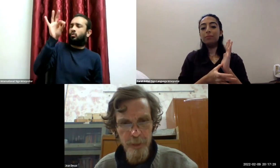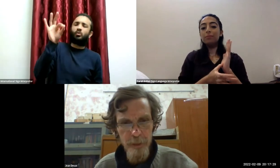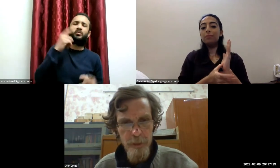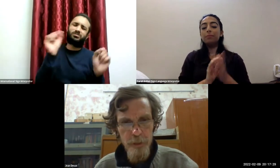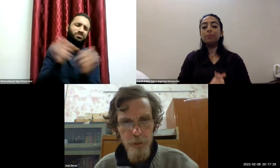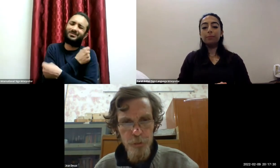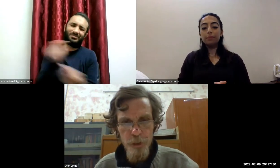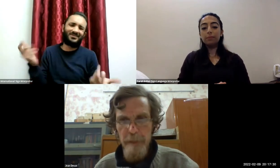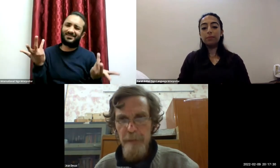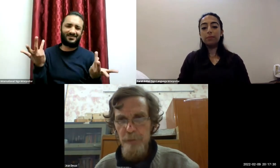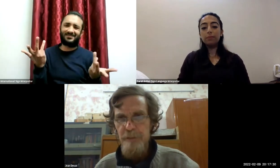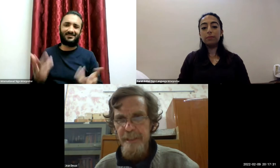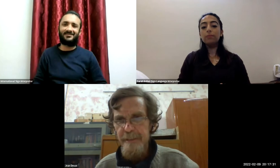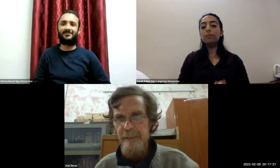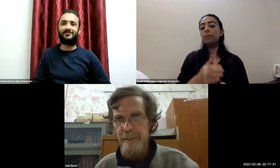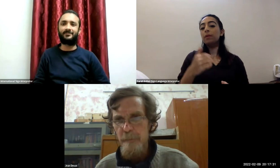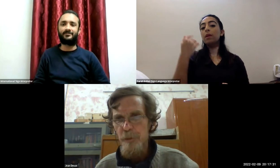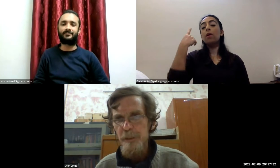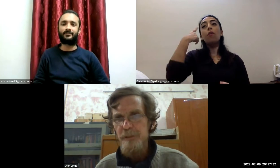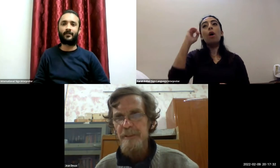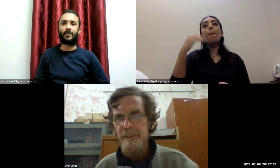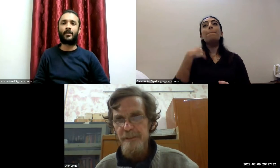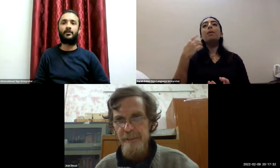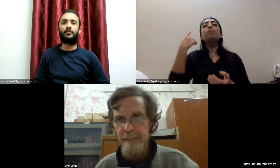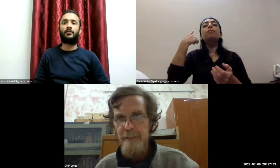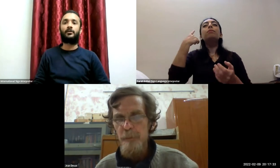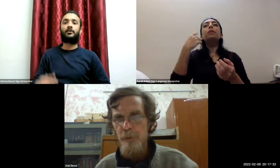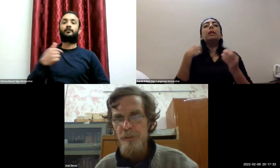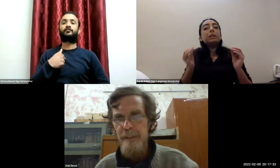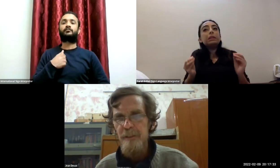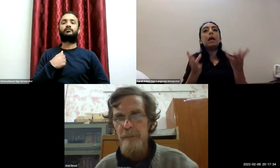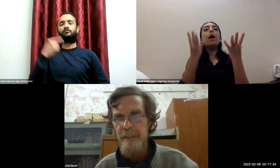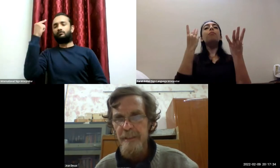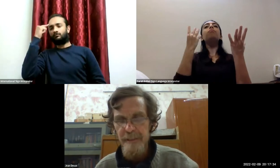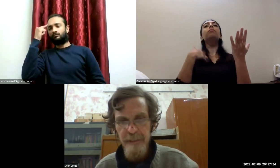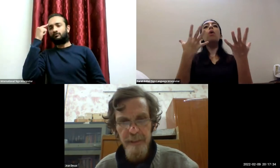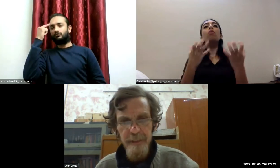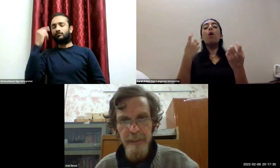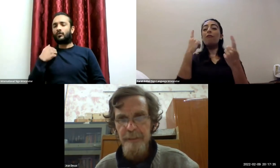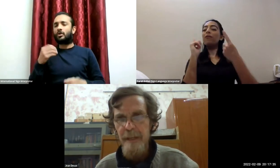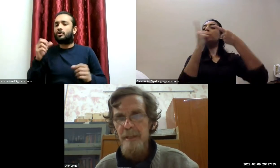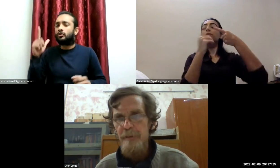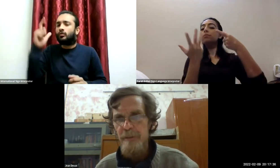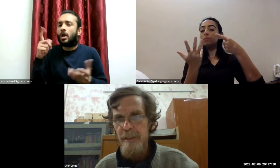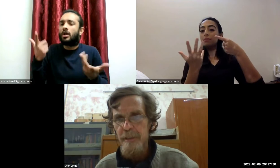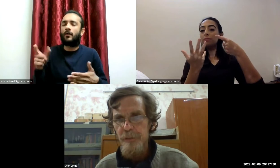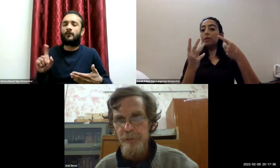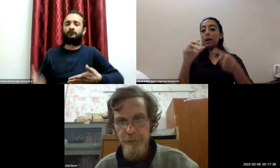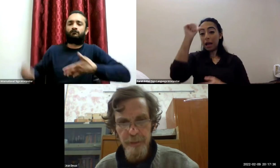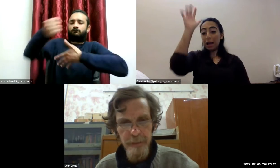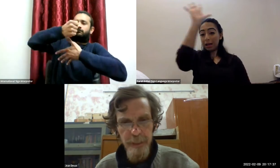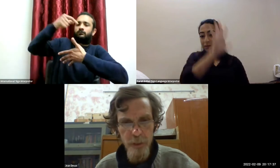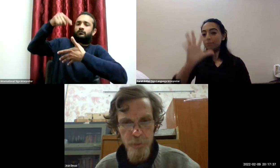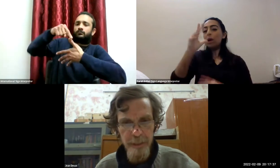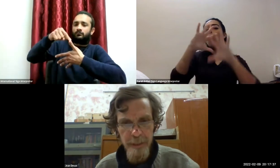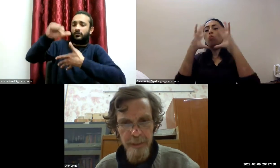so coming back to the standard approach because this is a standard approach that dominates the entire poverty literature